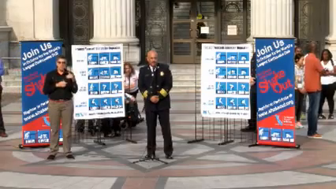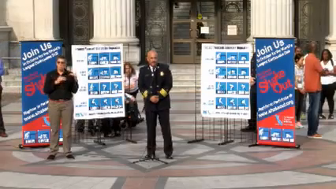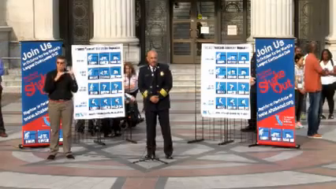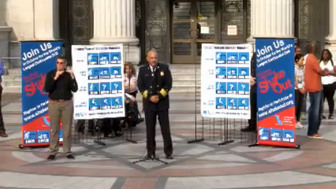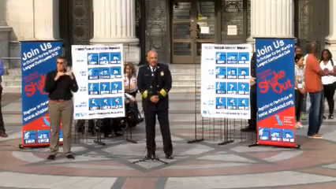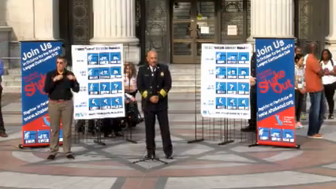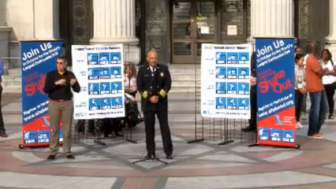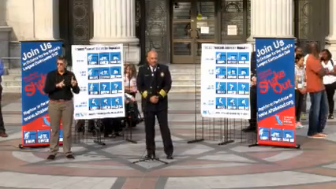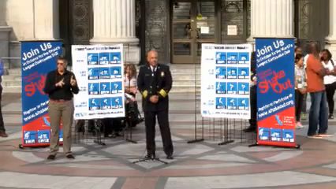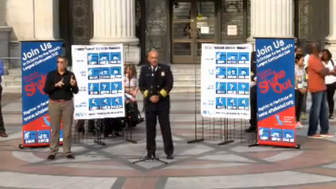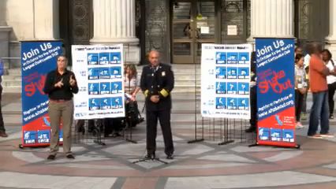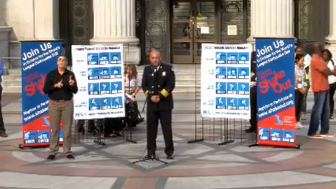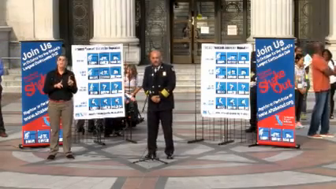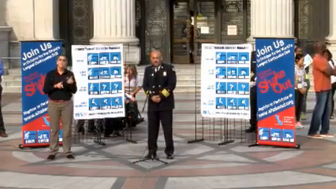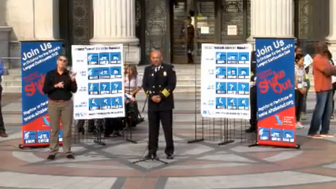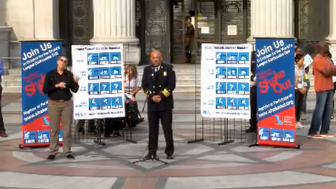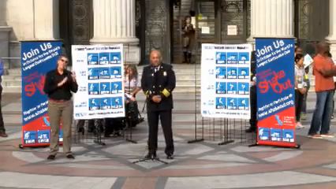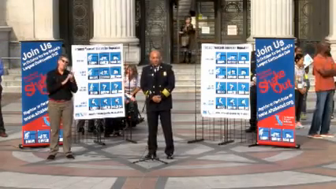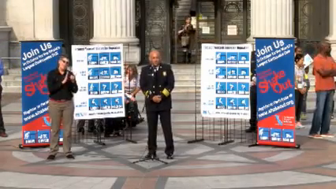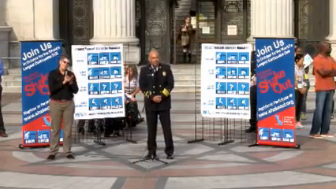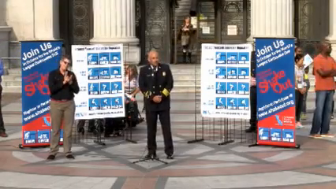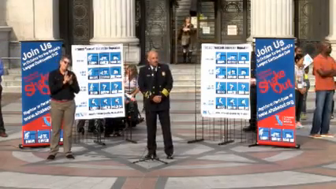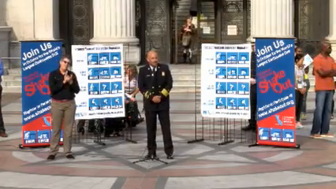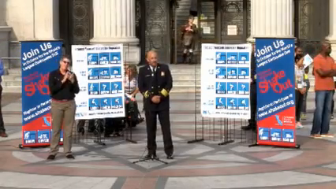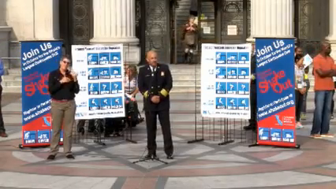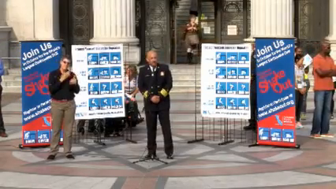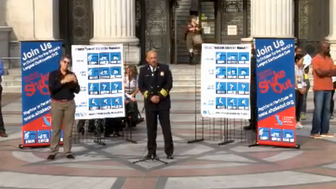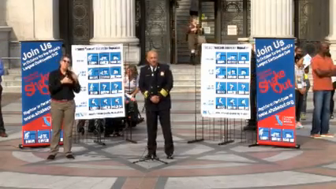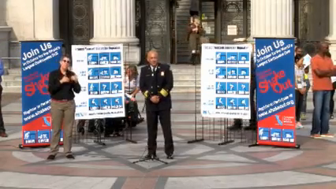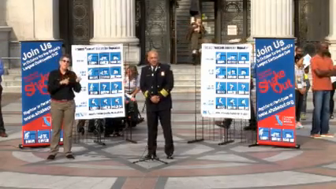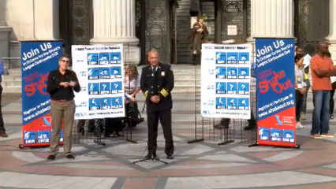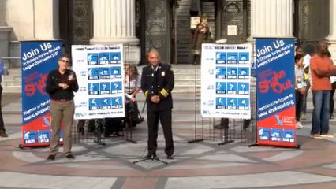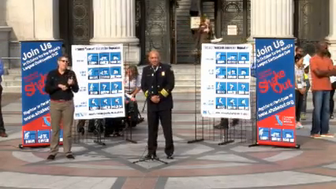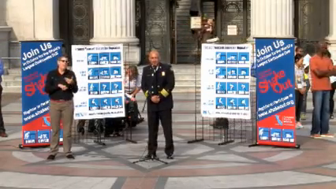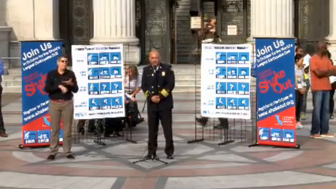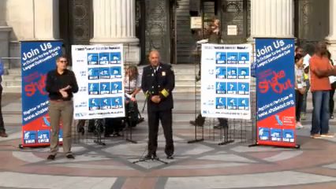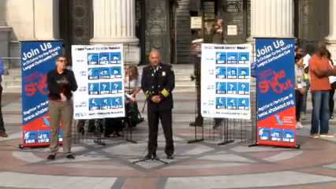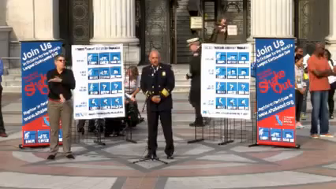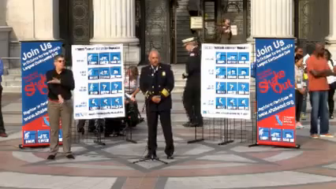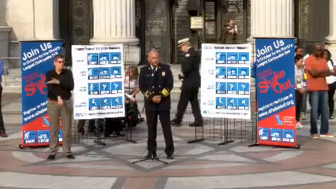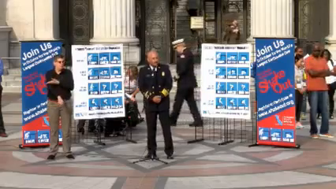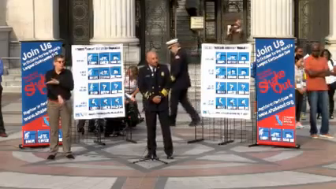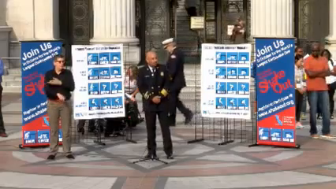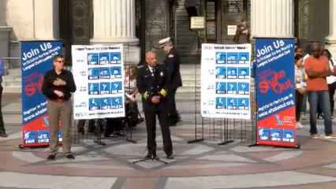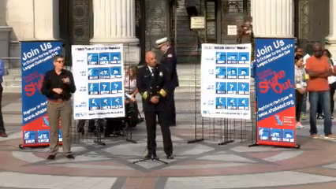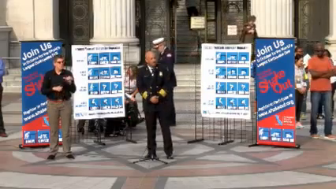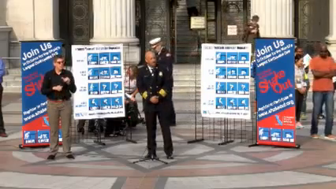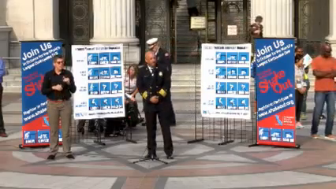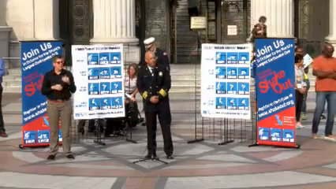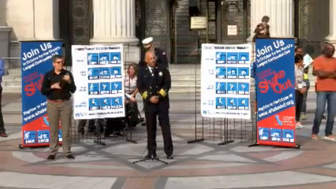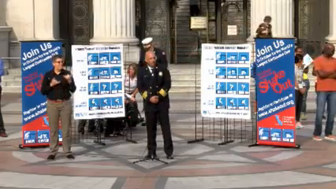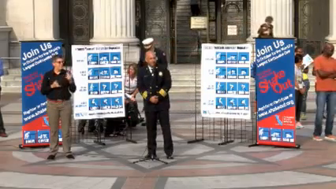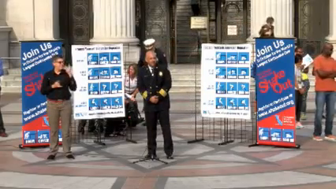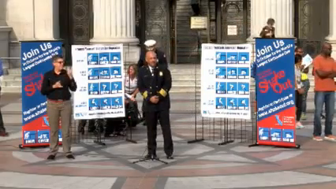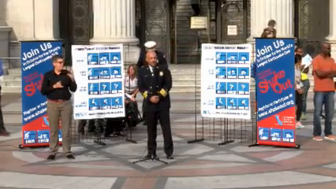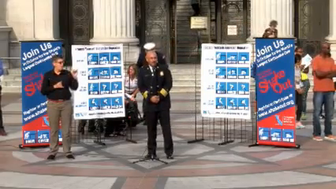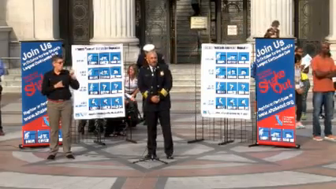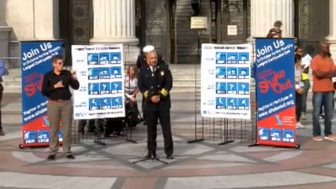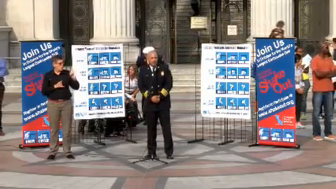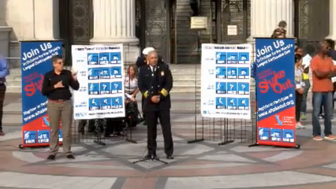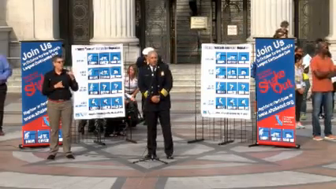granted. And that legislation has now led to many other improvements and today you'll see that the city of Oakland is at the forefront